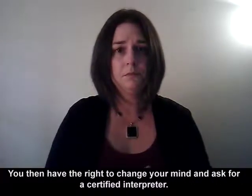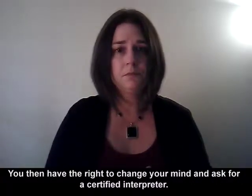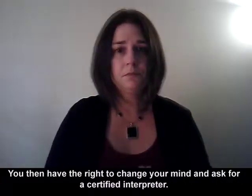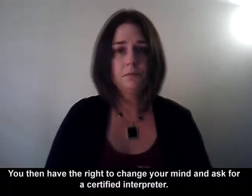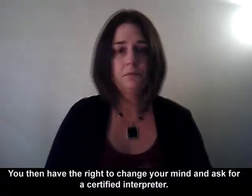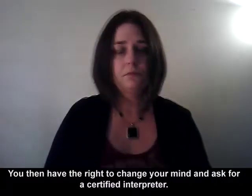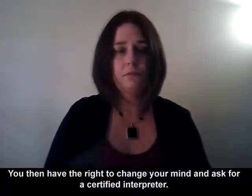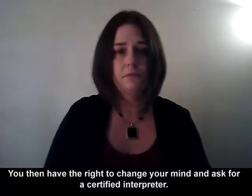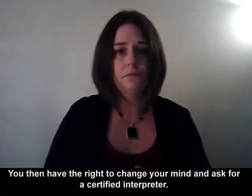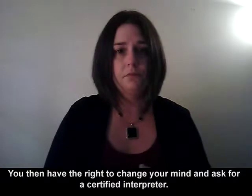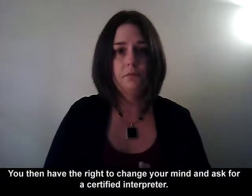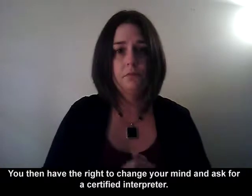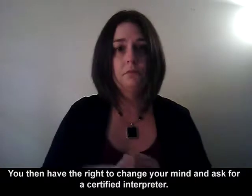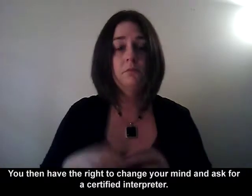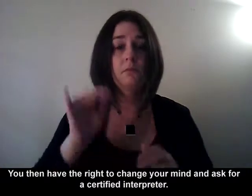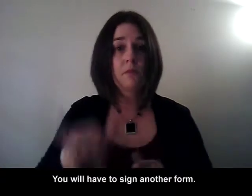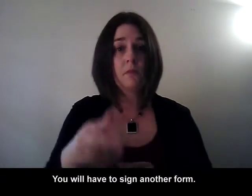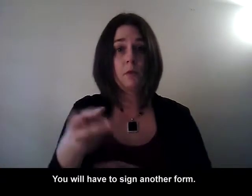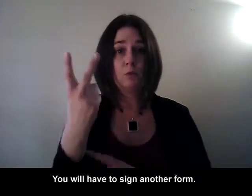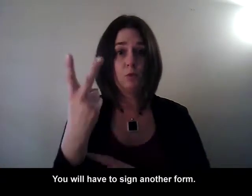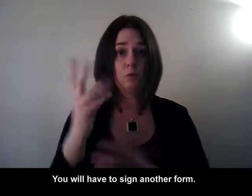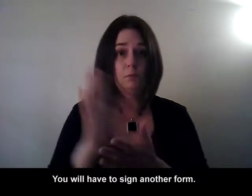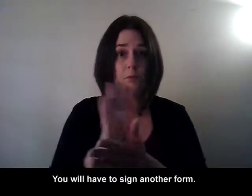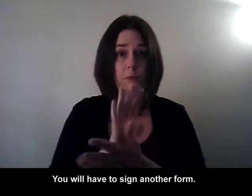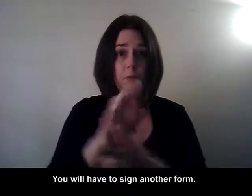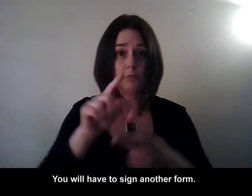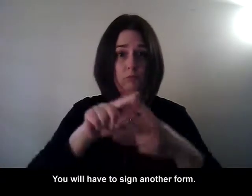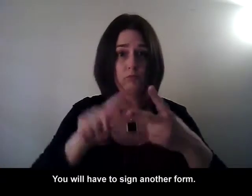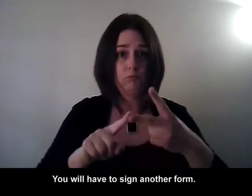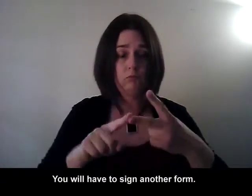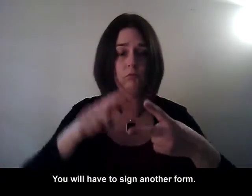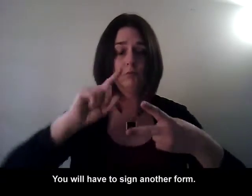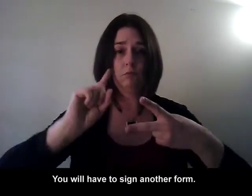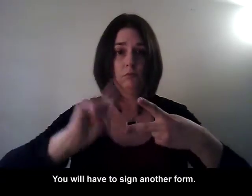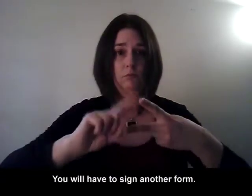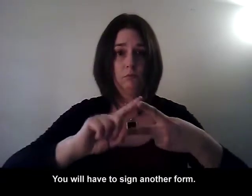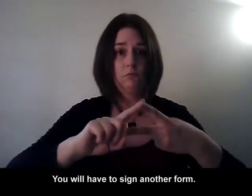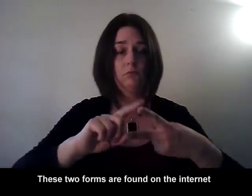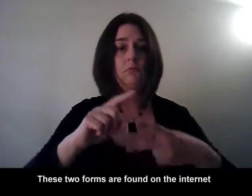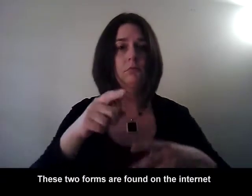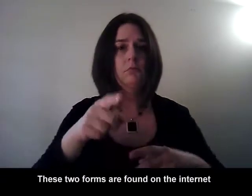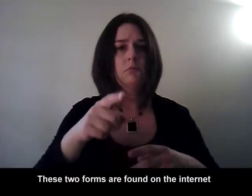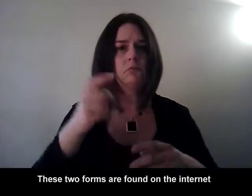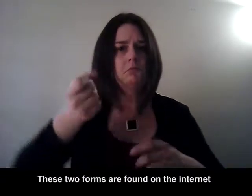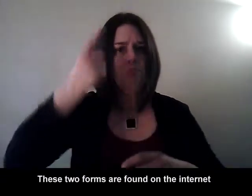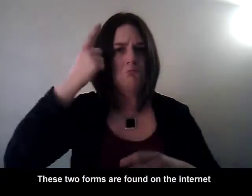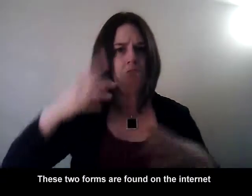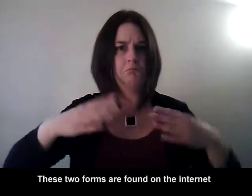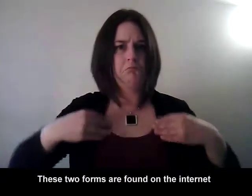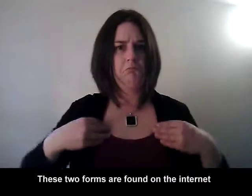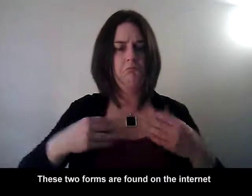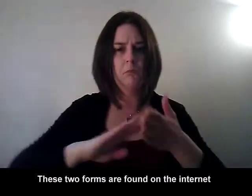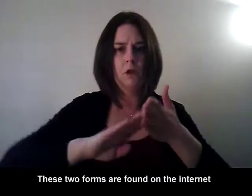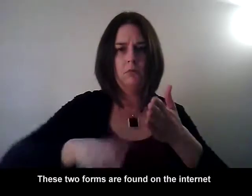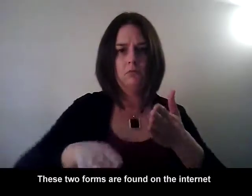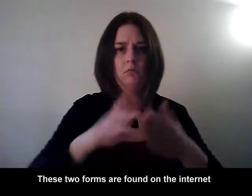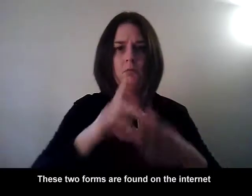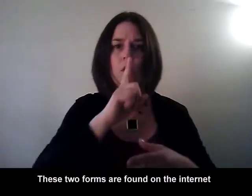for a certified interpreter. You will have to sign another form. These two forms are found on the internet